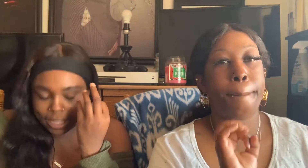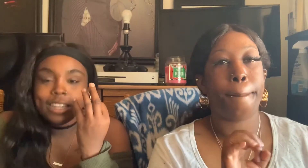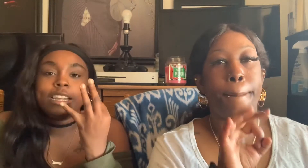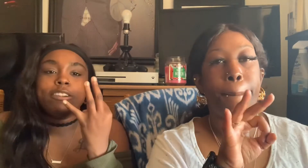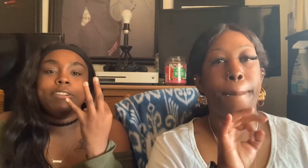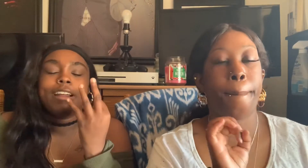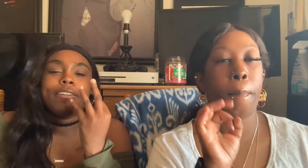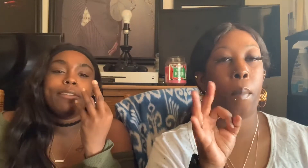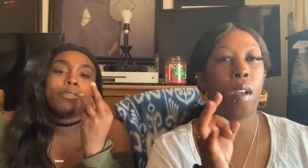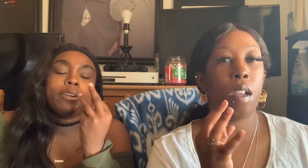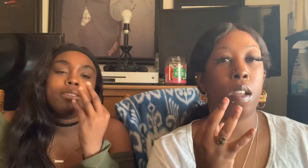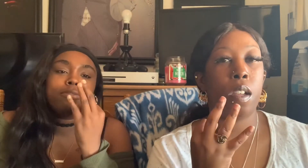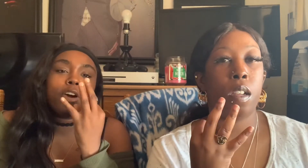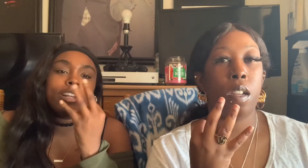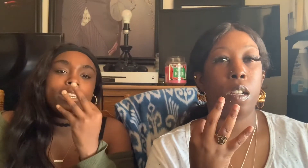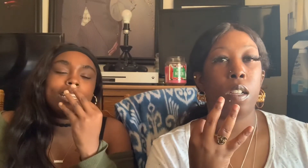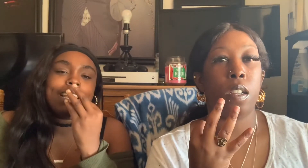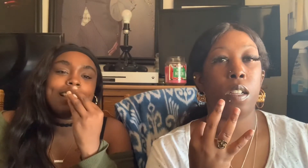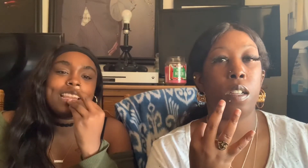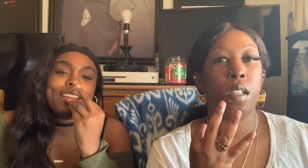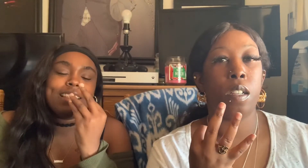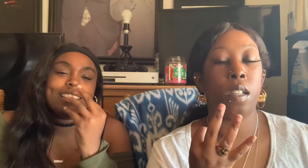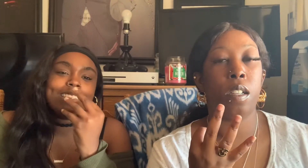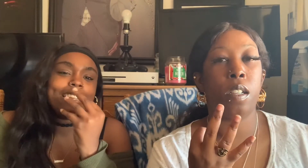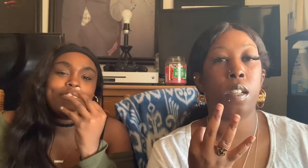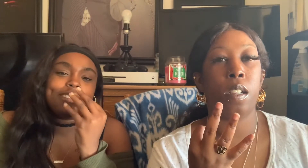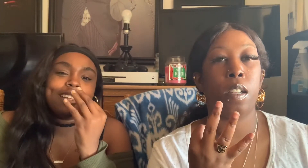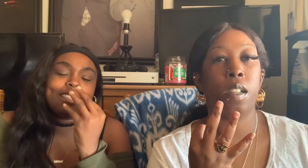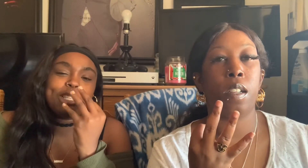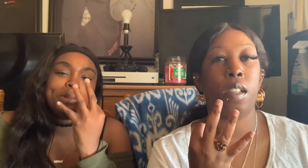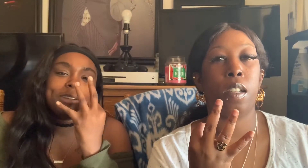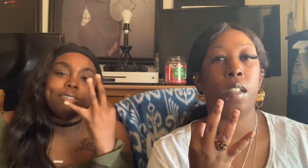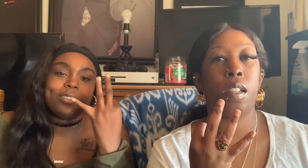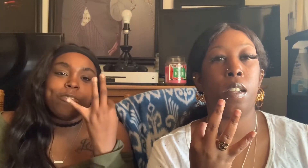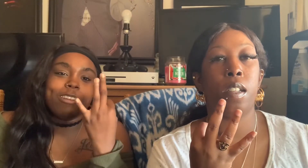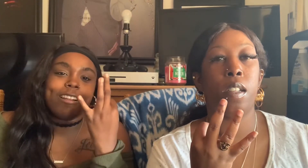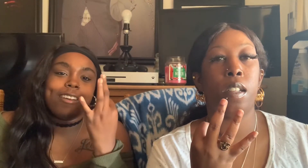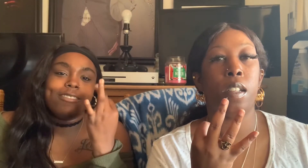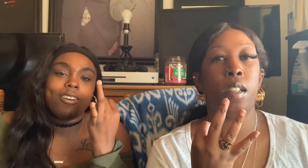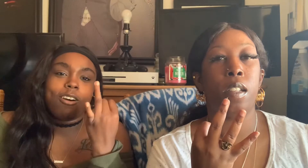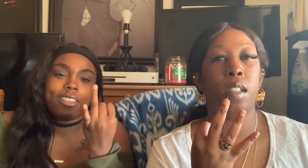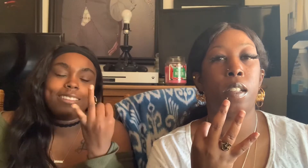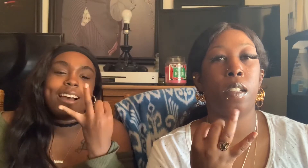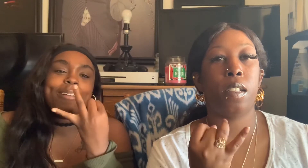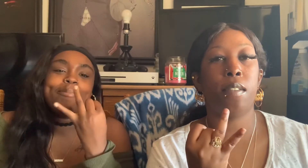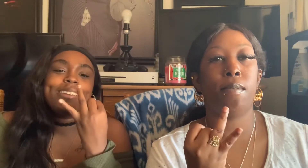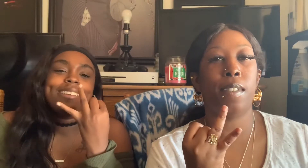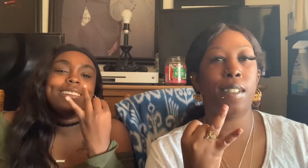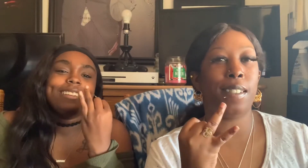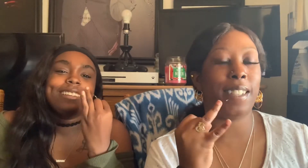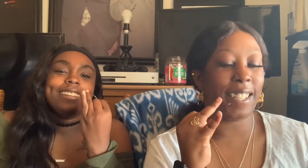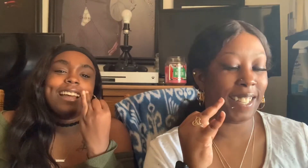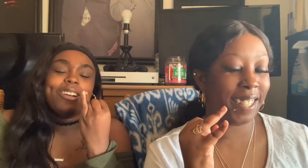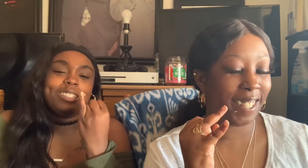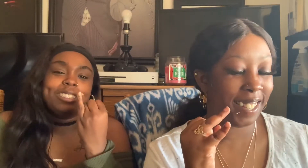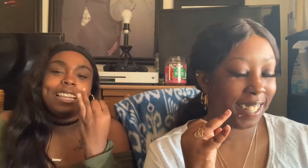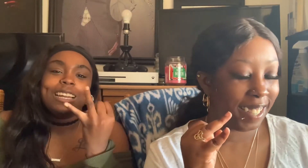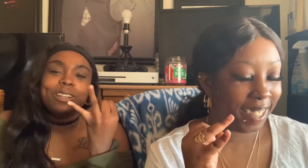Never have I ever farted and then never say excuse me when there's no one around all the time. What? I just like my little